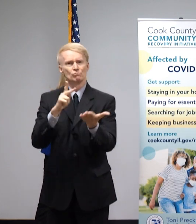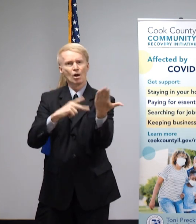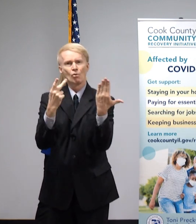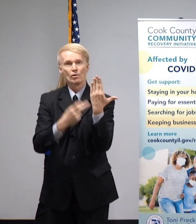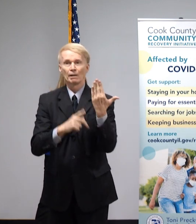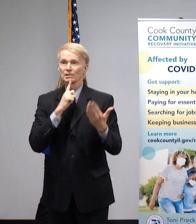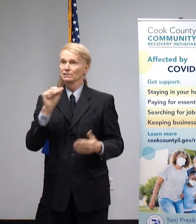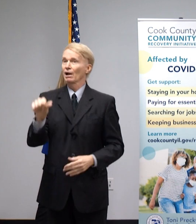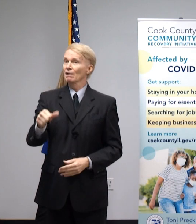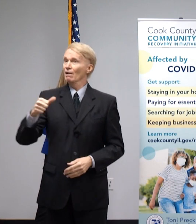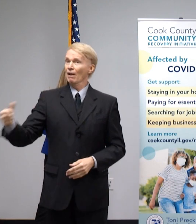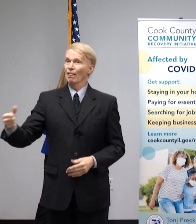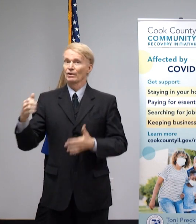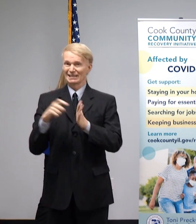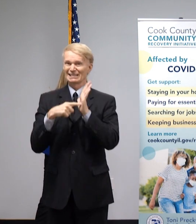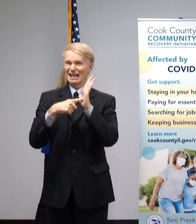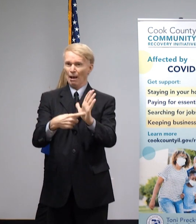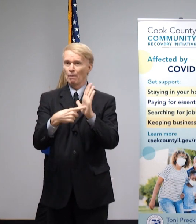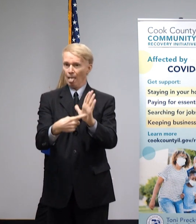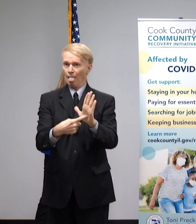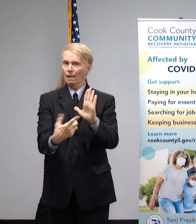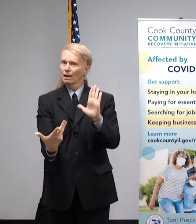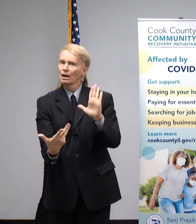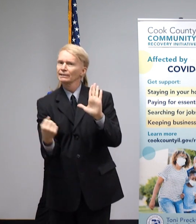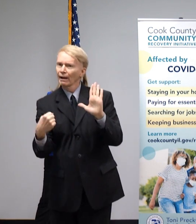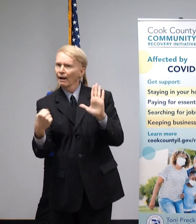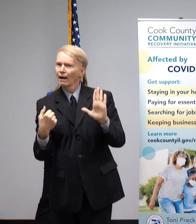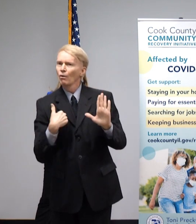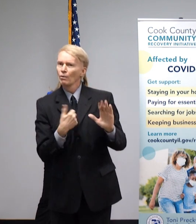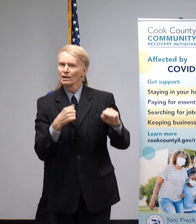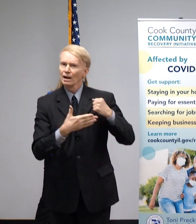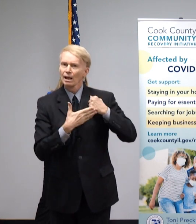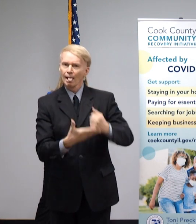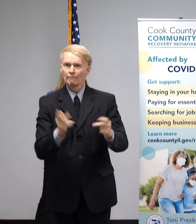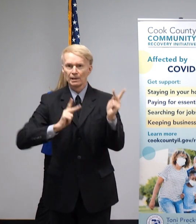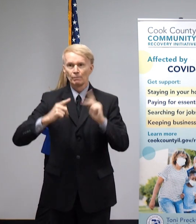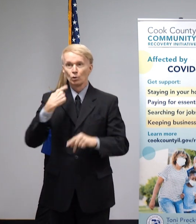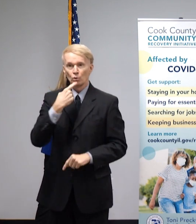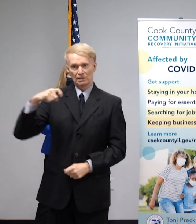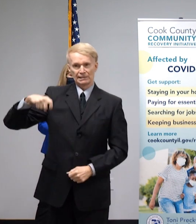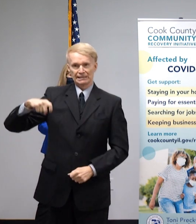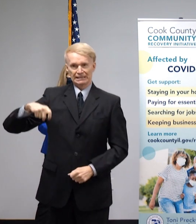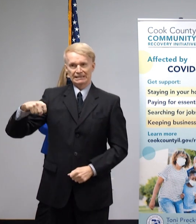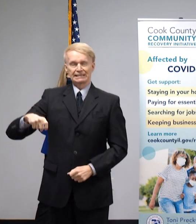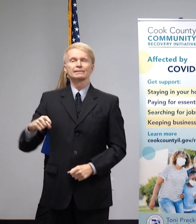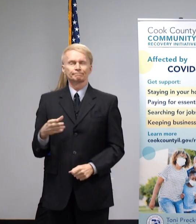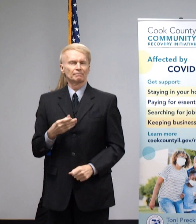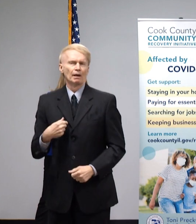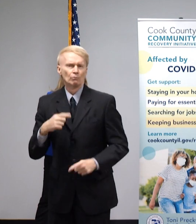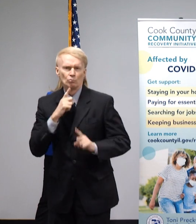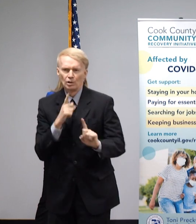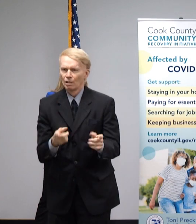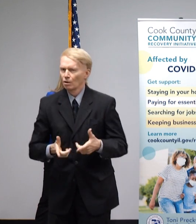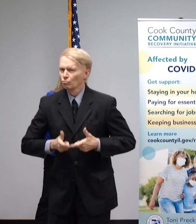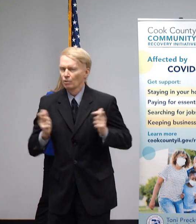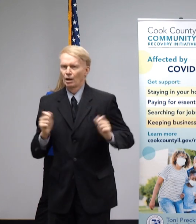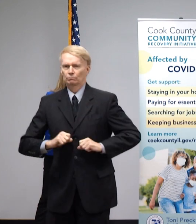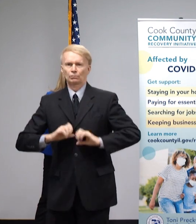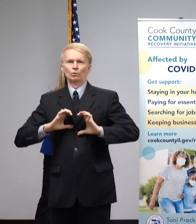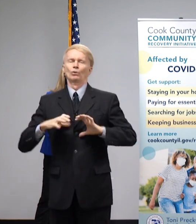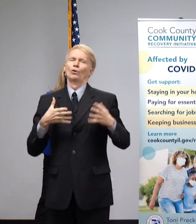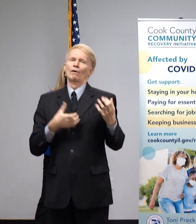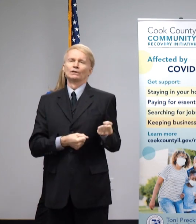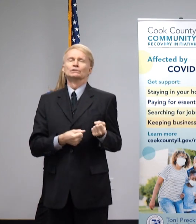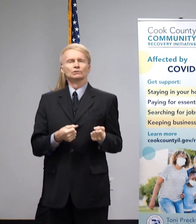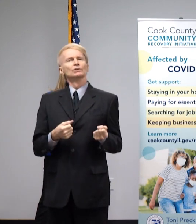example of what we can do together to help those of us who are in need. And it gives me great confidence that we will